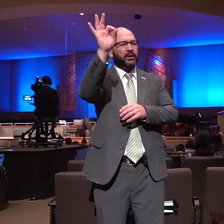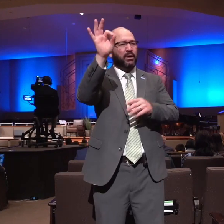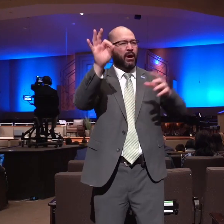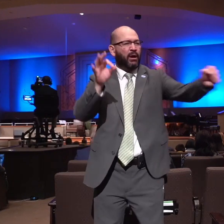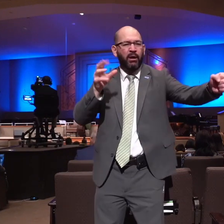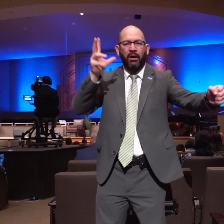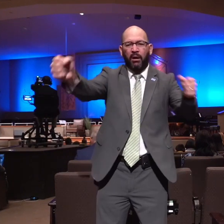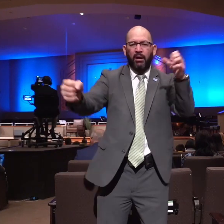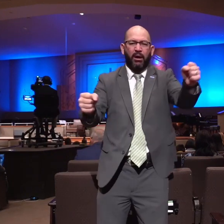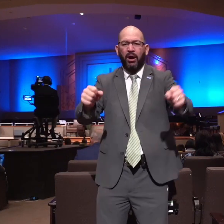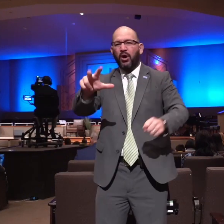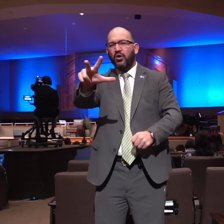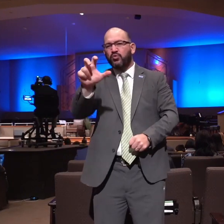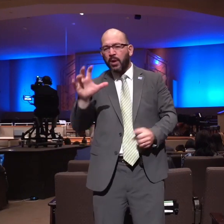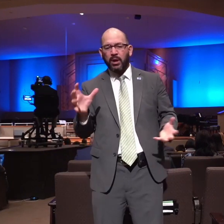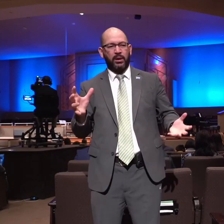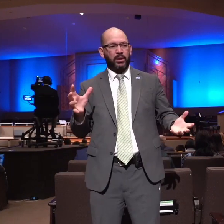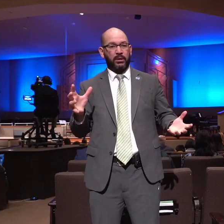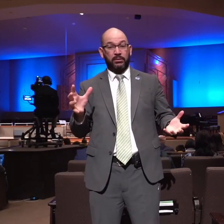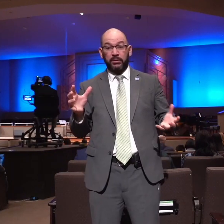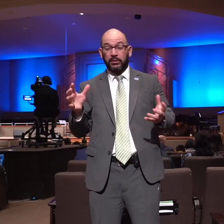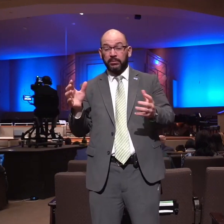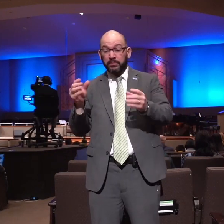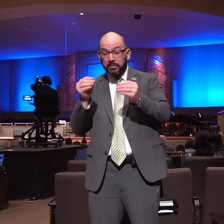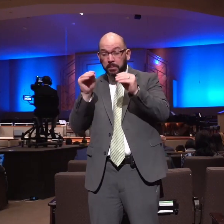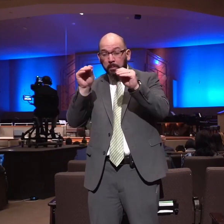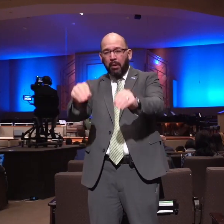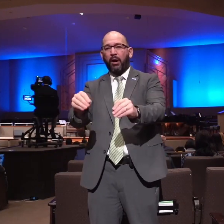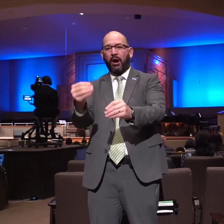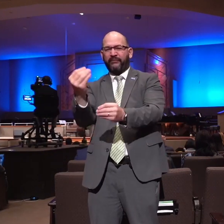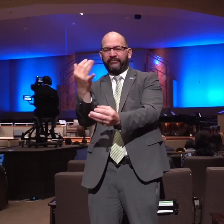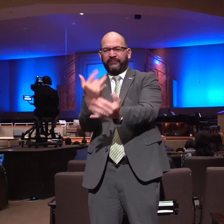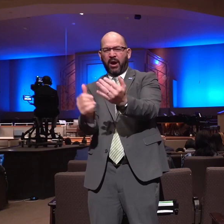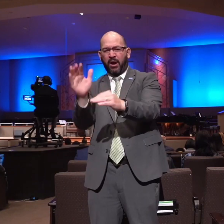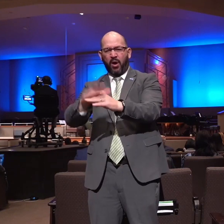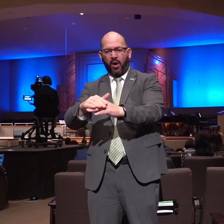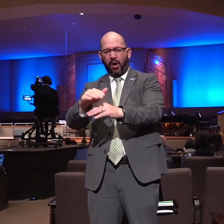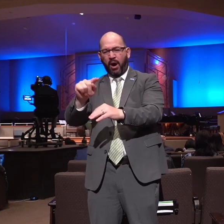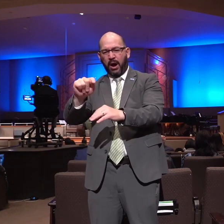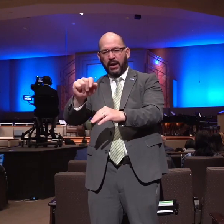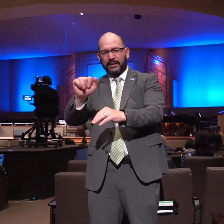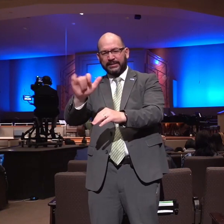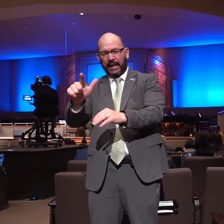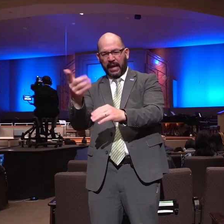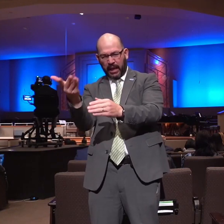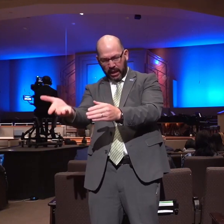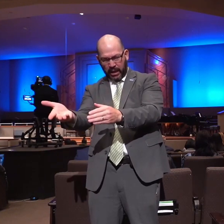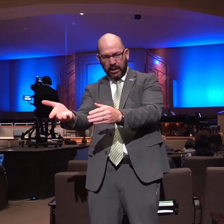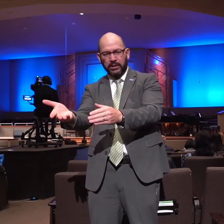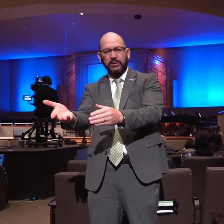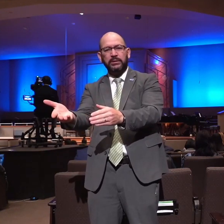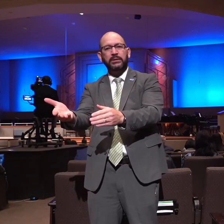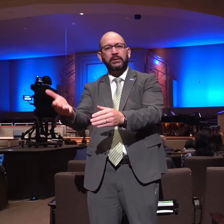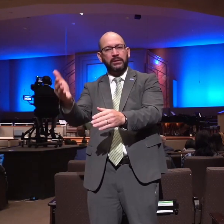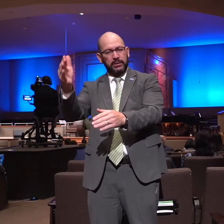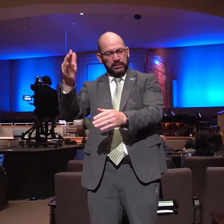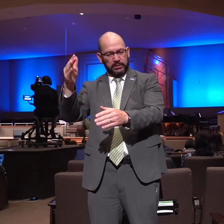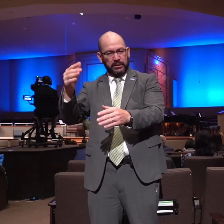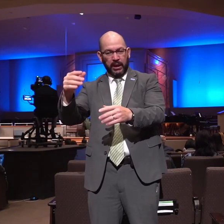took firebrands and turned tail to tail and put a firebrand in the midst between two tails and when he had set the